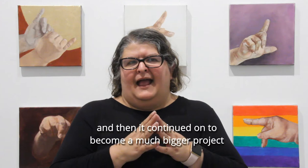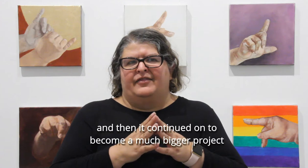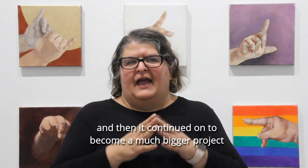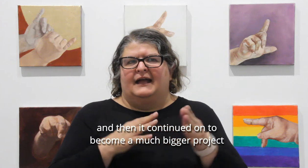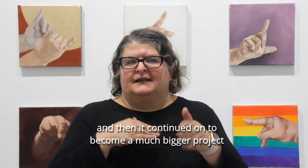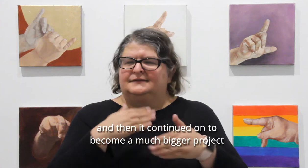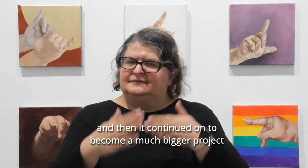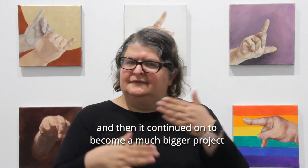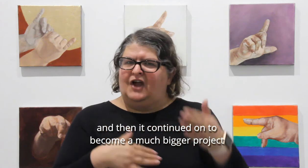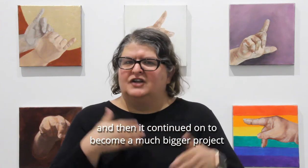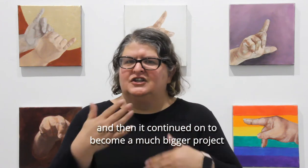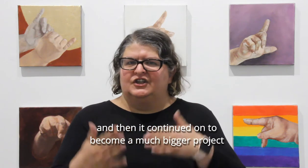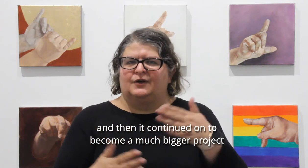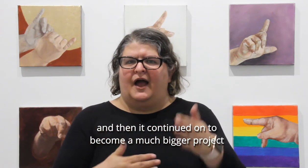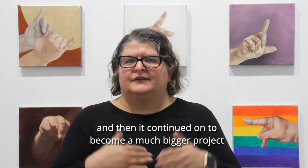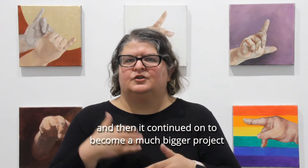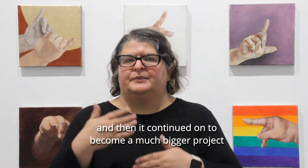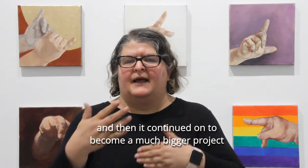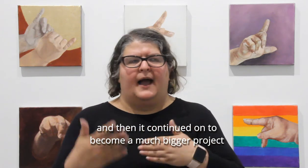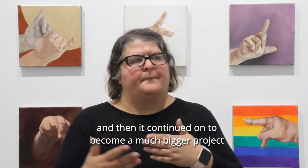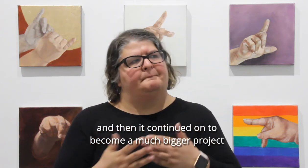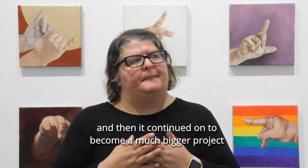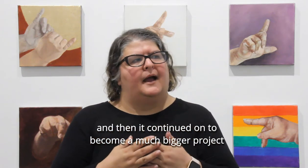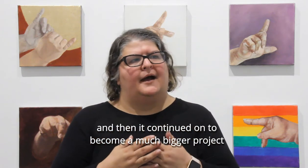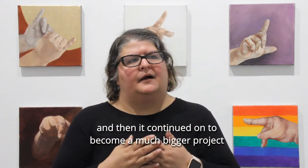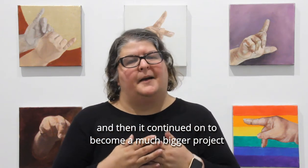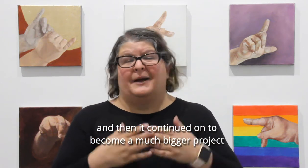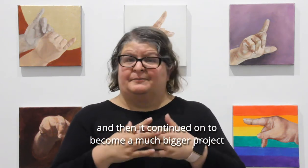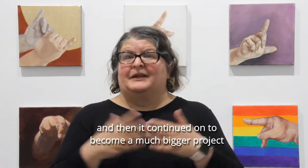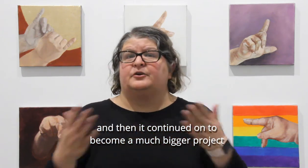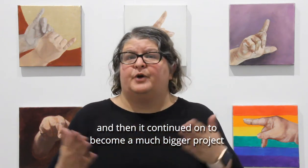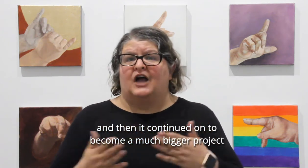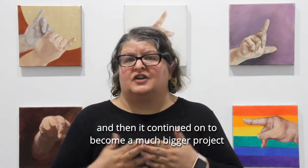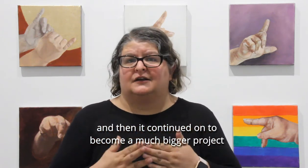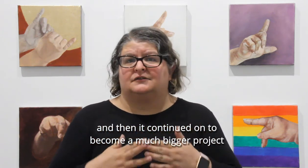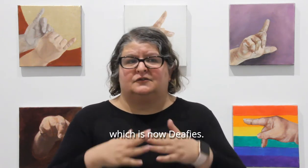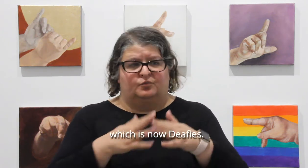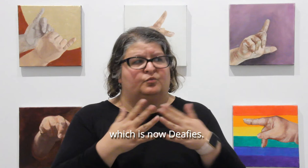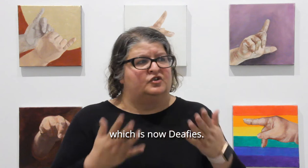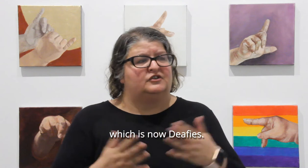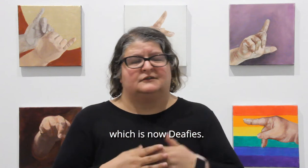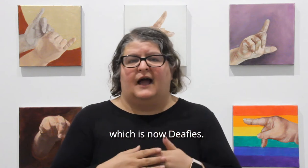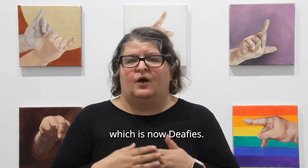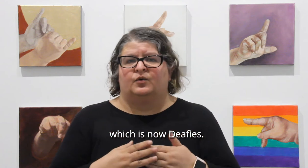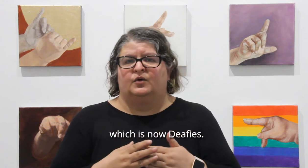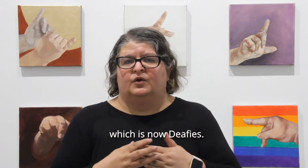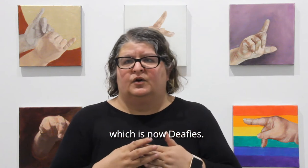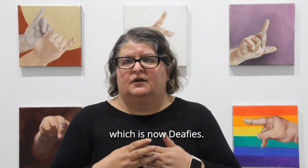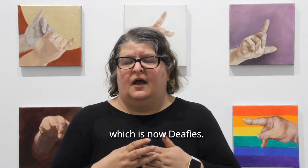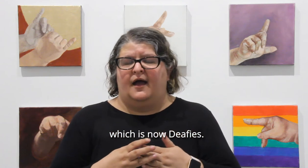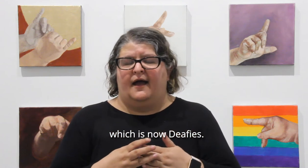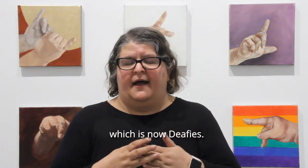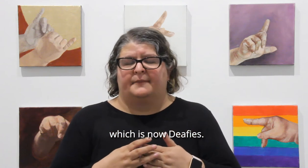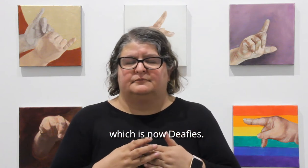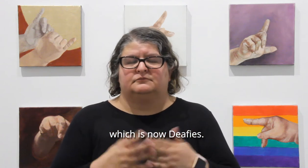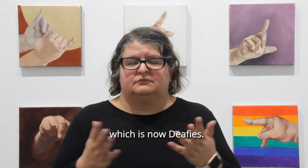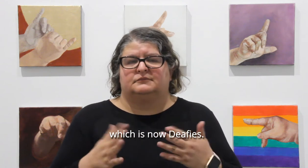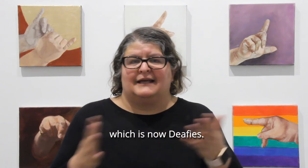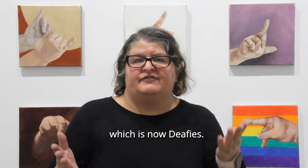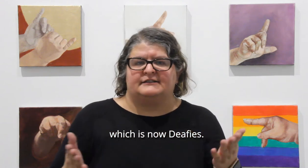and then it continued on to become a much bigger project, which is now, um, deafness